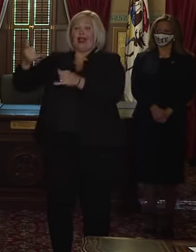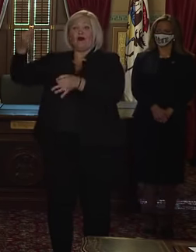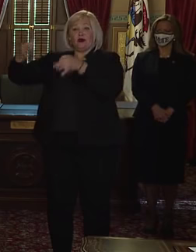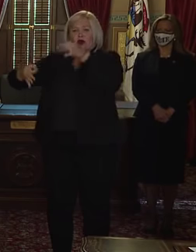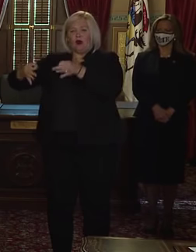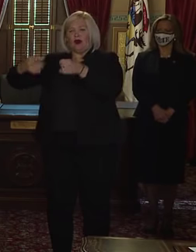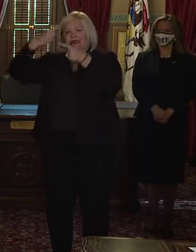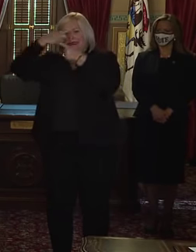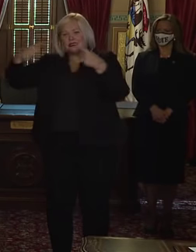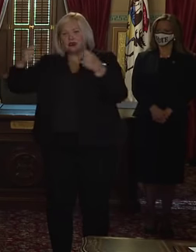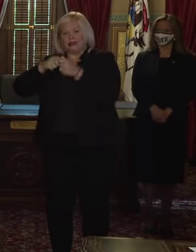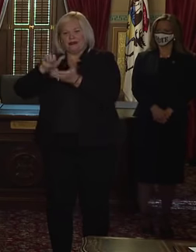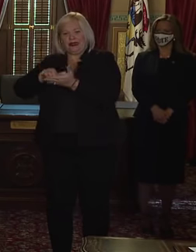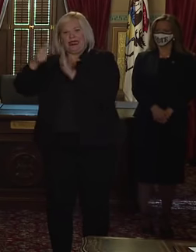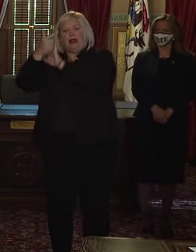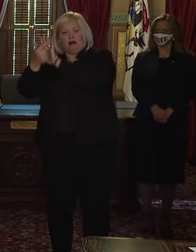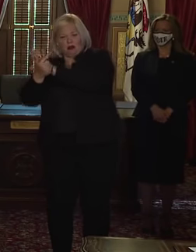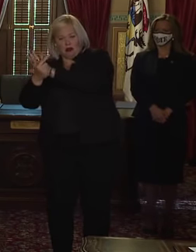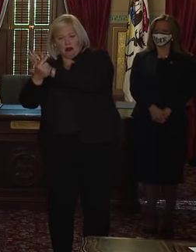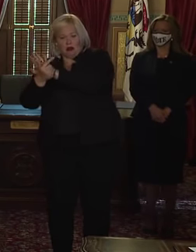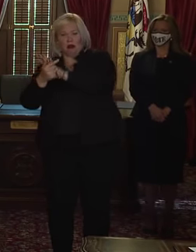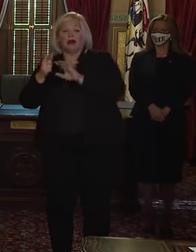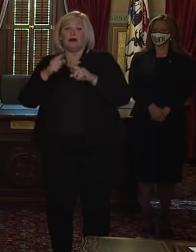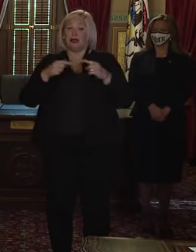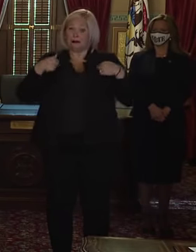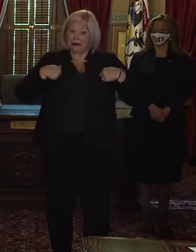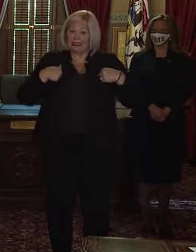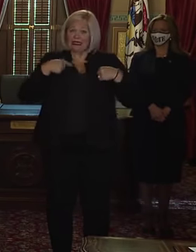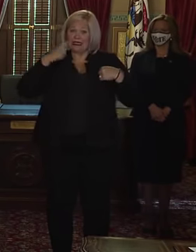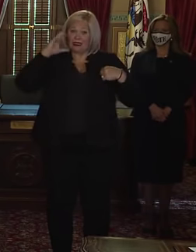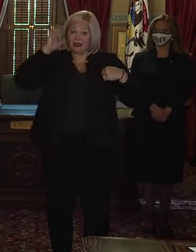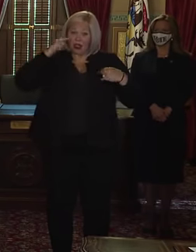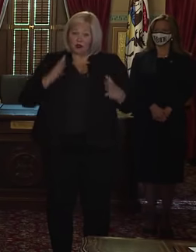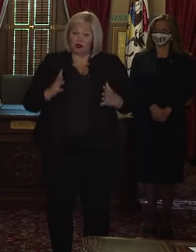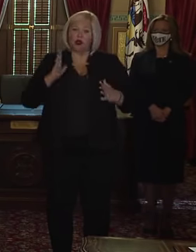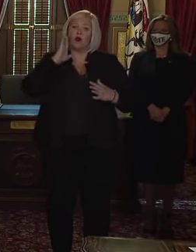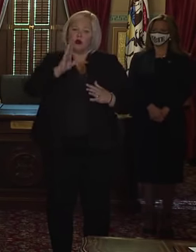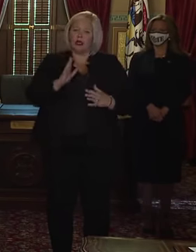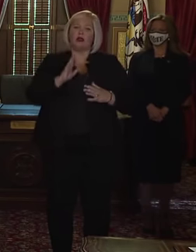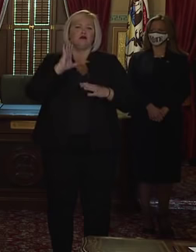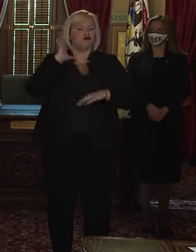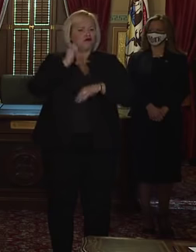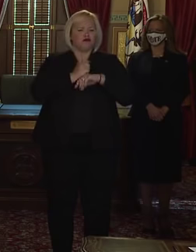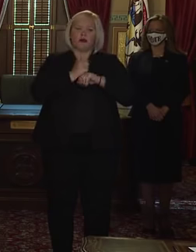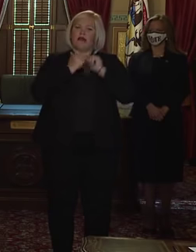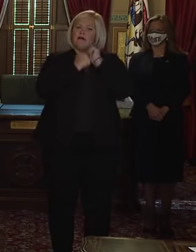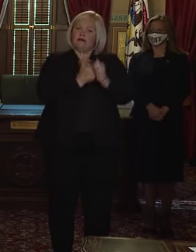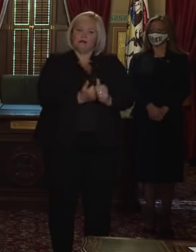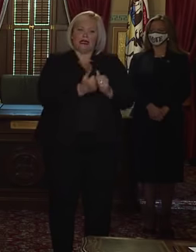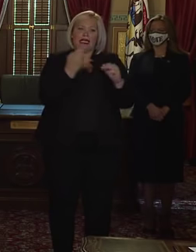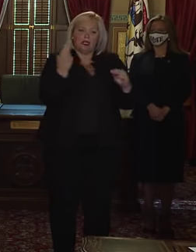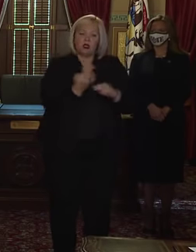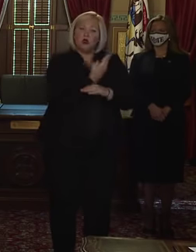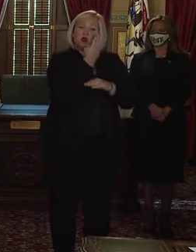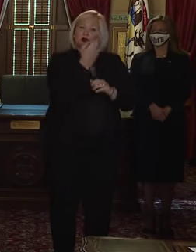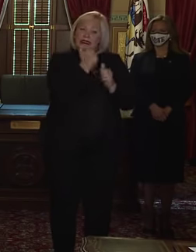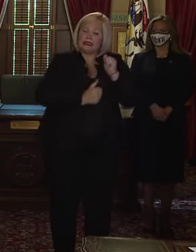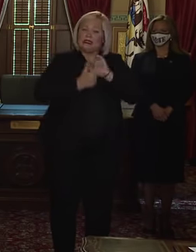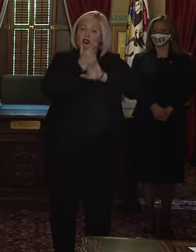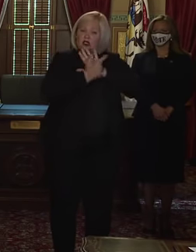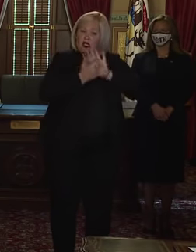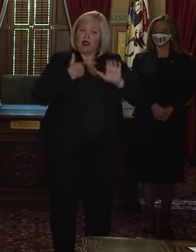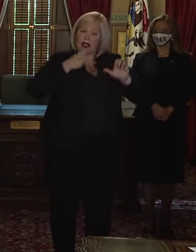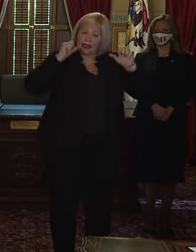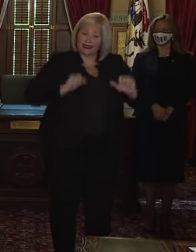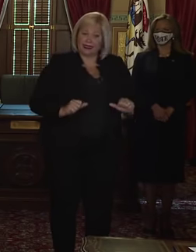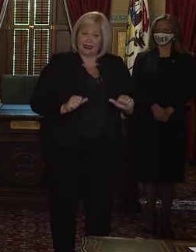do everything that I can and utilize every power that I have to protect people. We've had an incredible amount of success